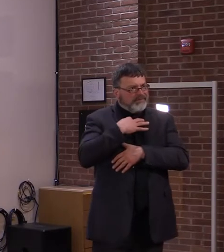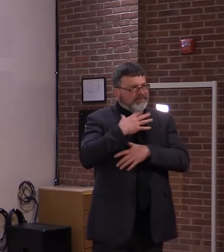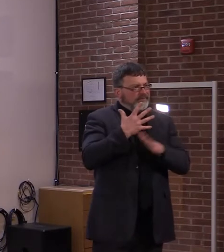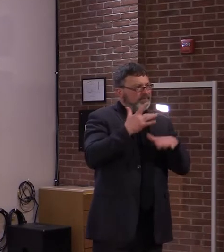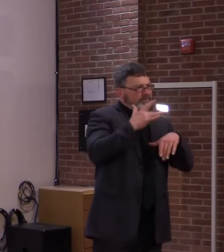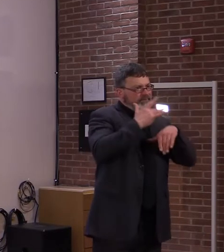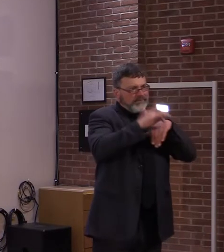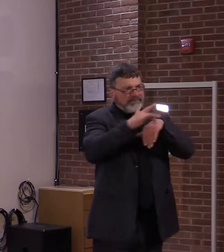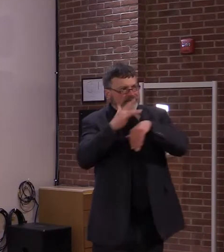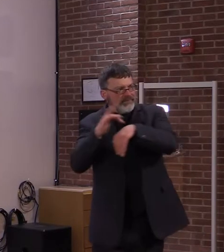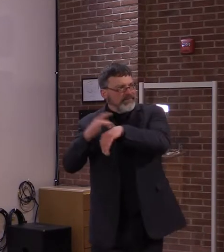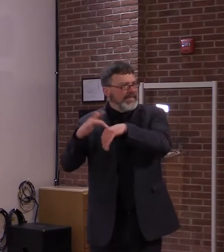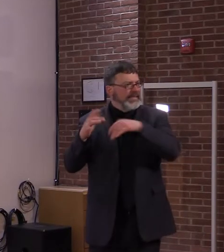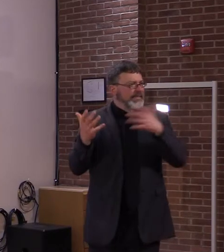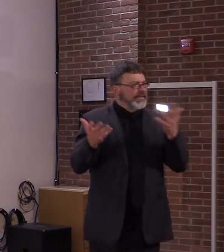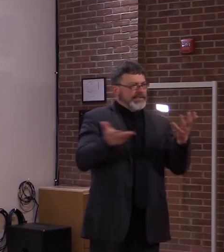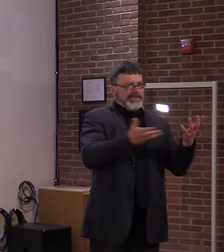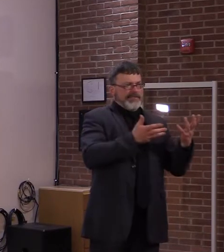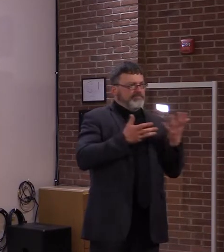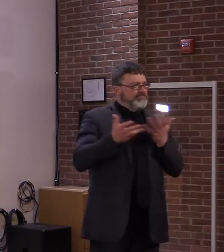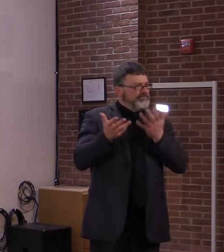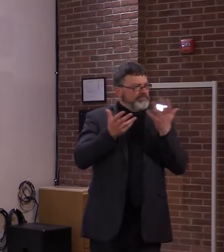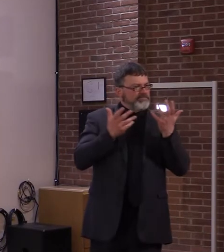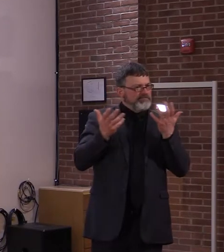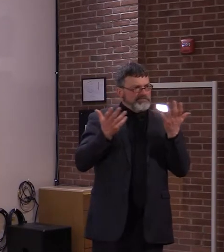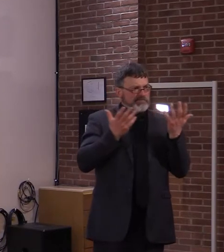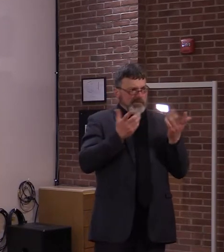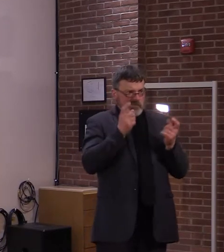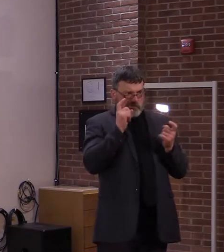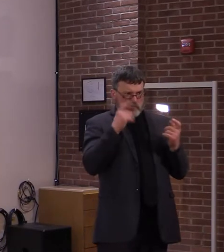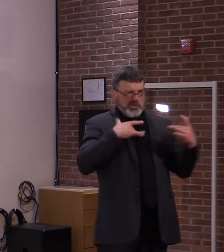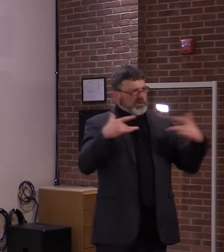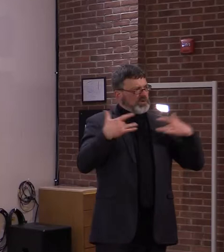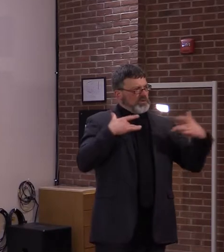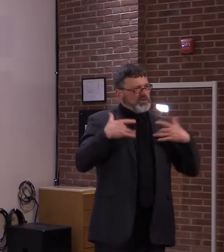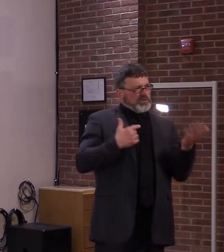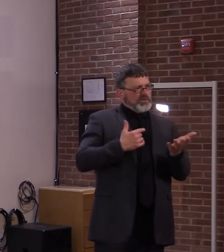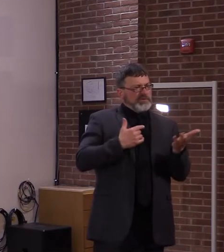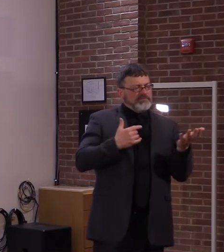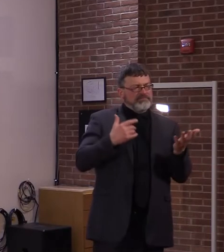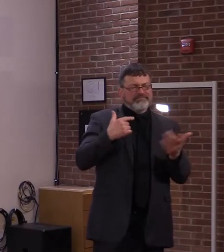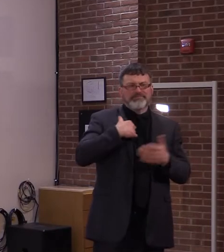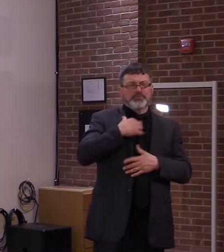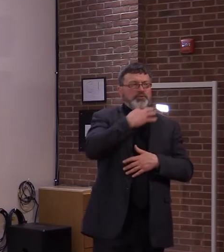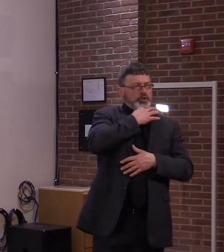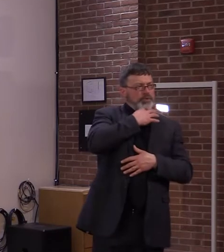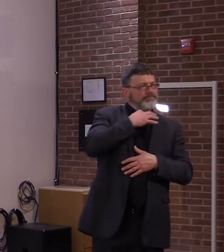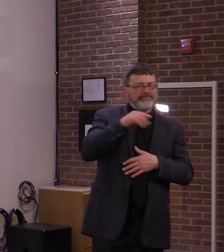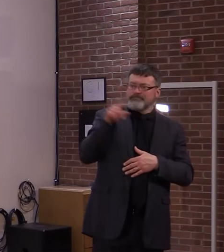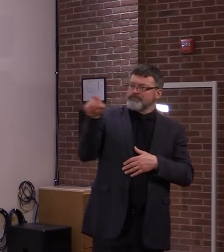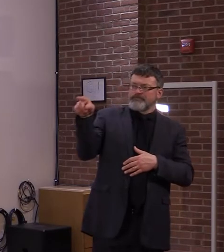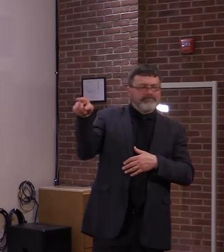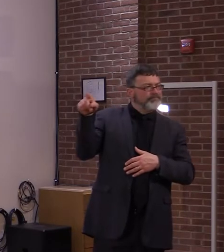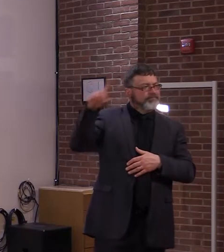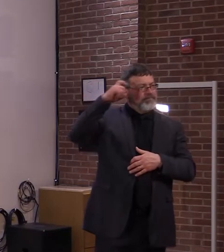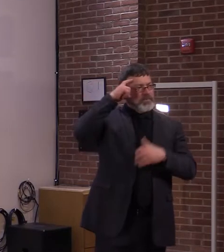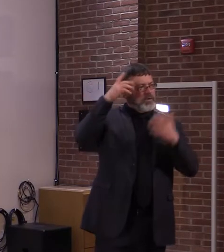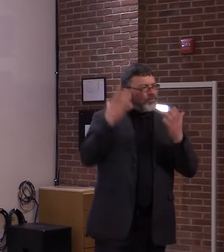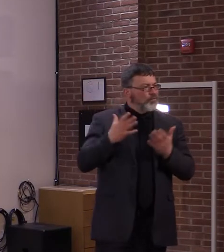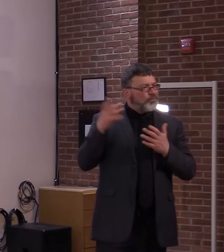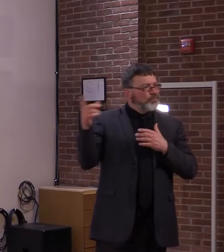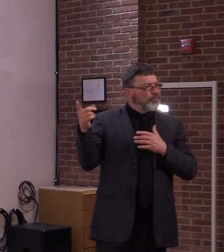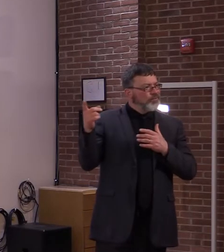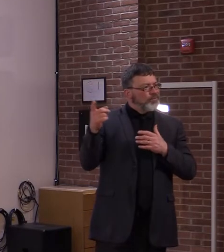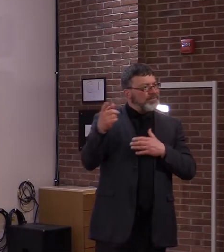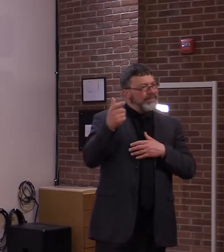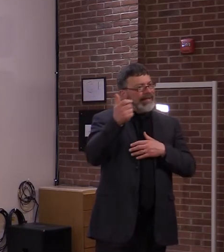leaving their footprint up there. I'm wondering, leading up to this decision, were there any other companies in the state